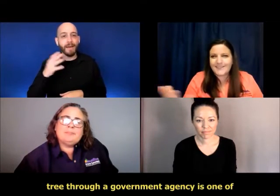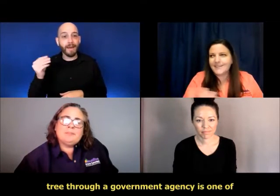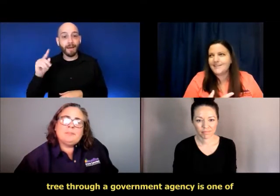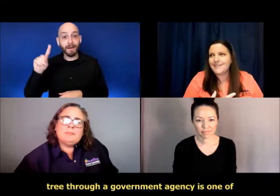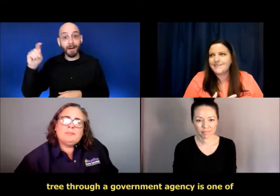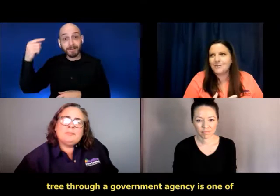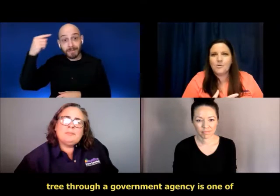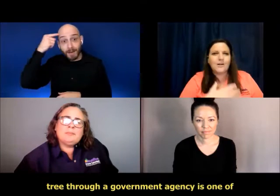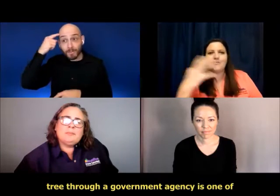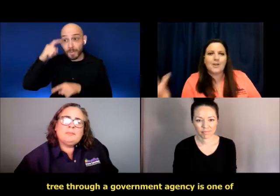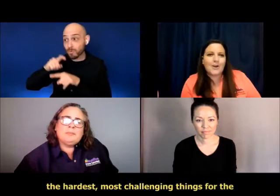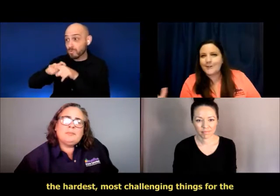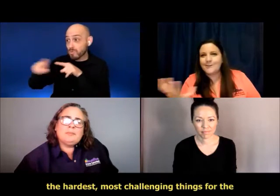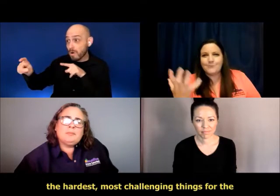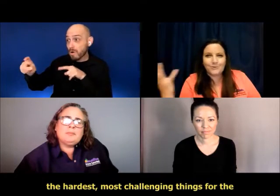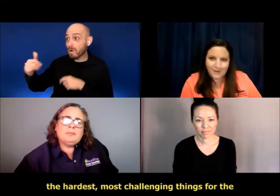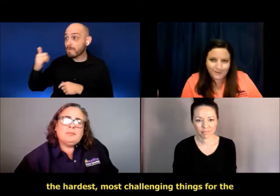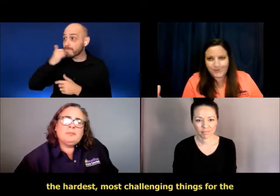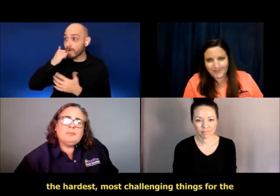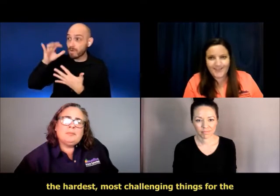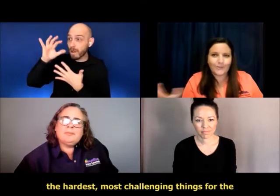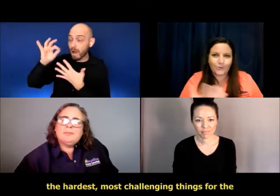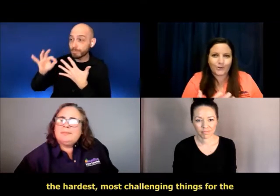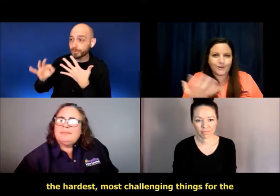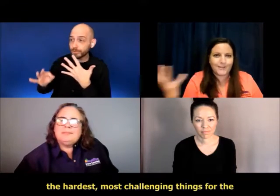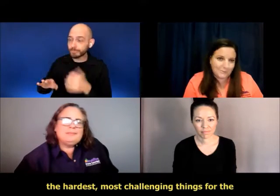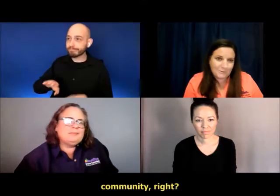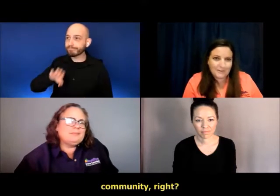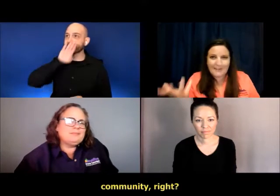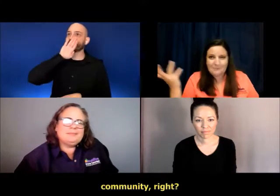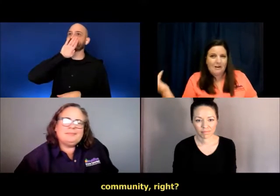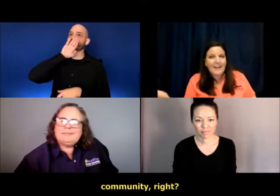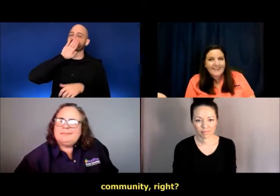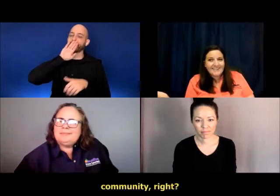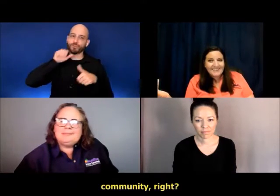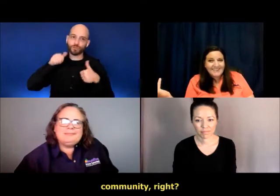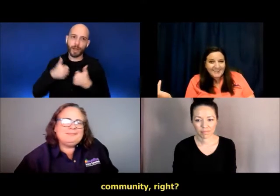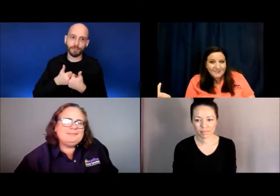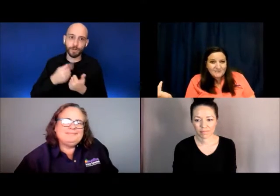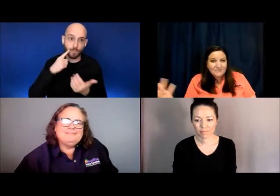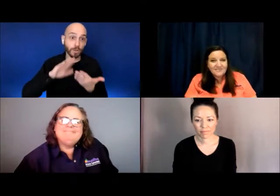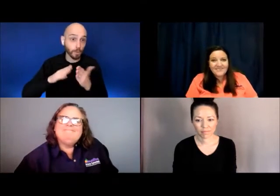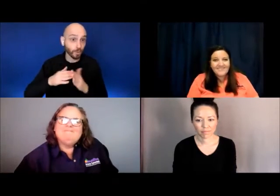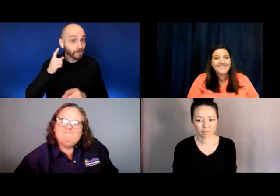agency is one of the hardest, most challenging things for the community. Right?